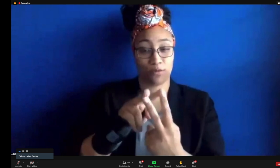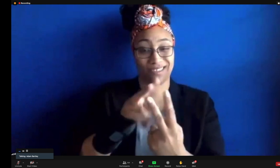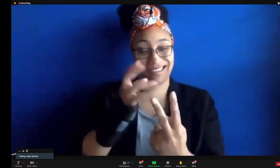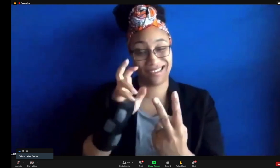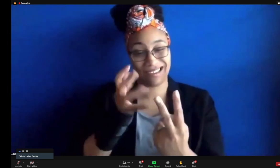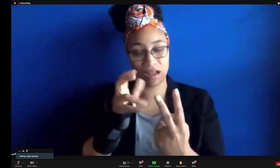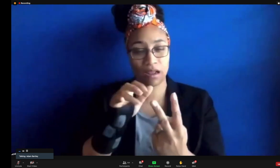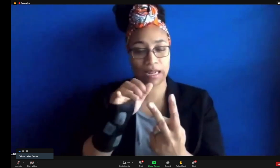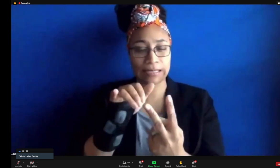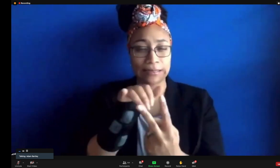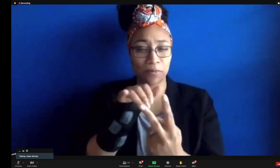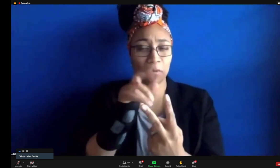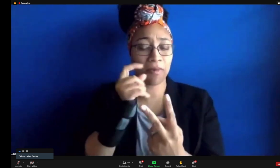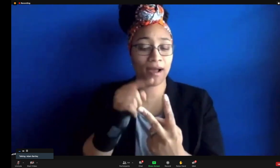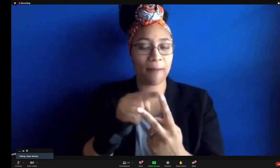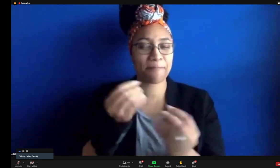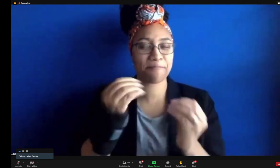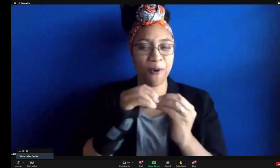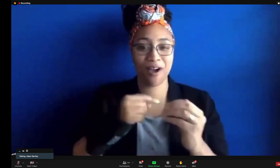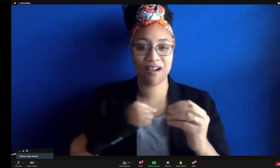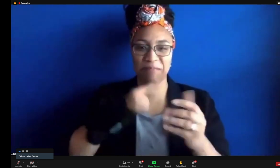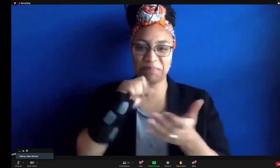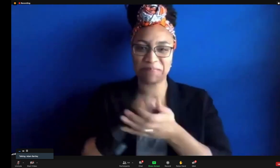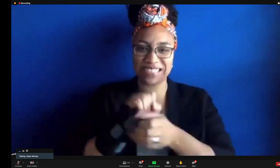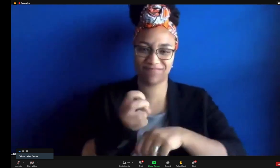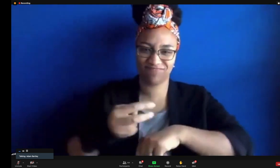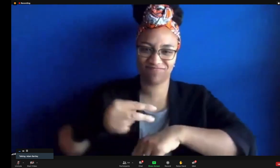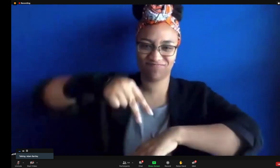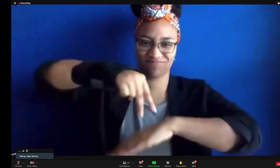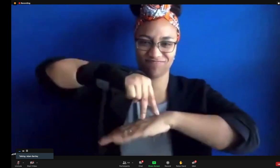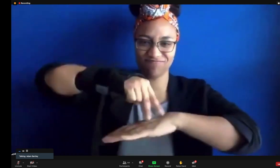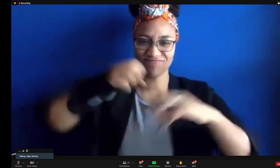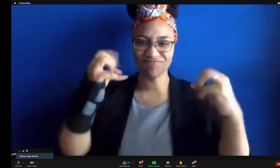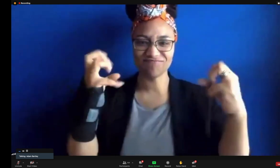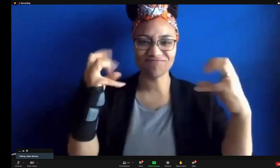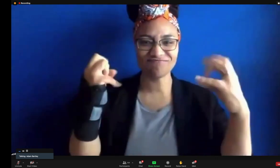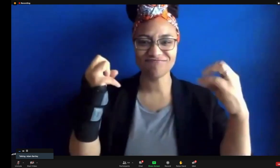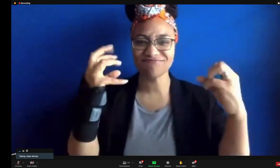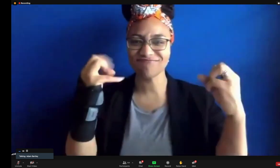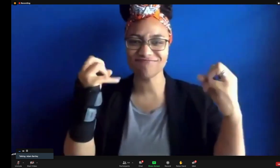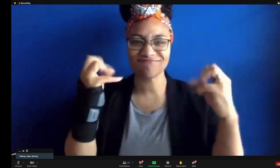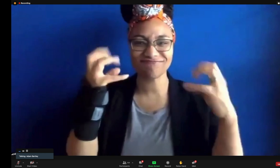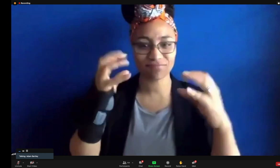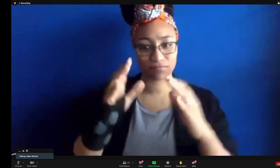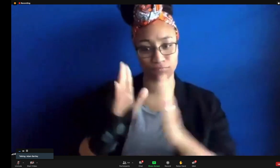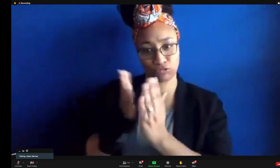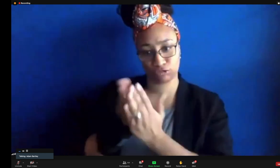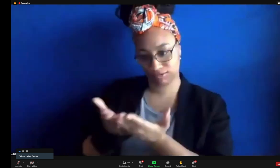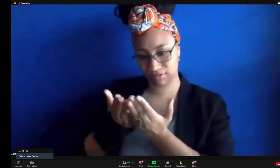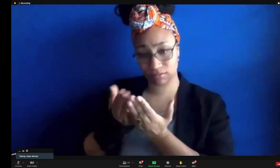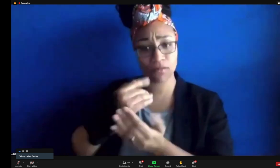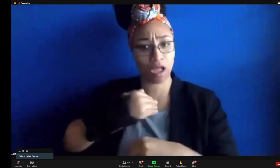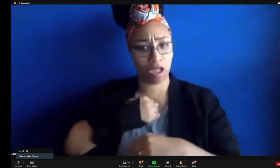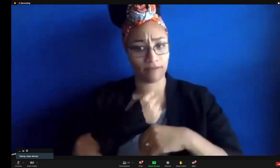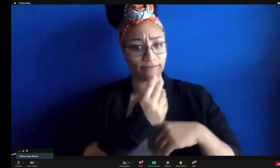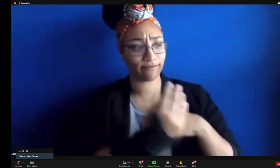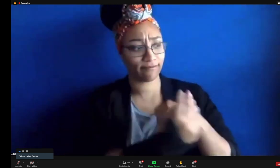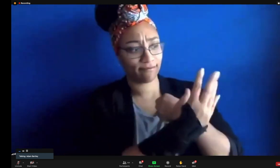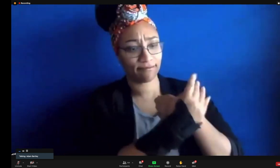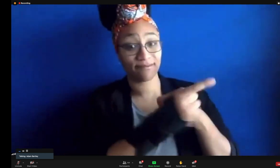gets made right. So, in one role, there's more the action of getting in there, digging into the translation,